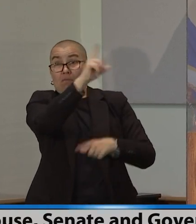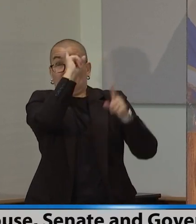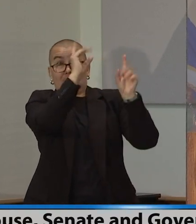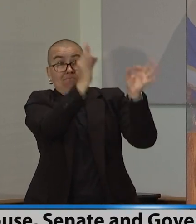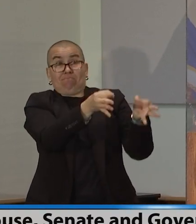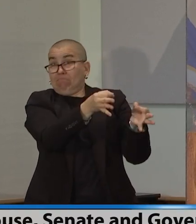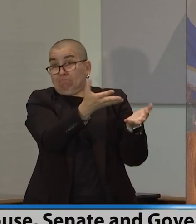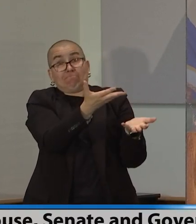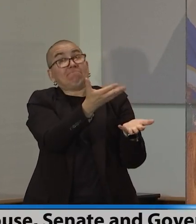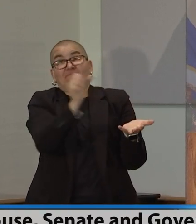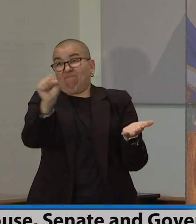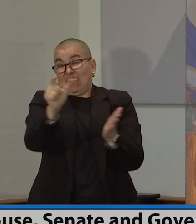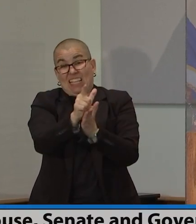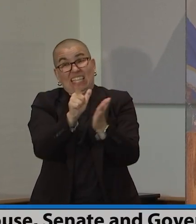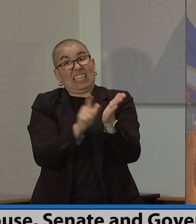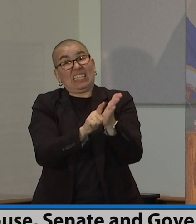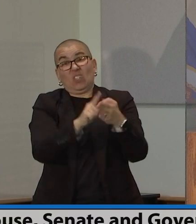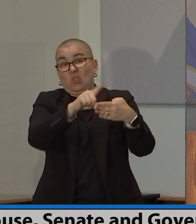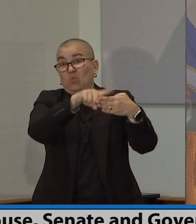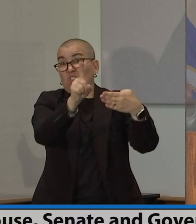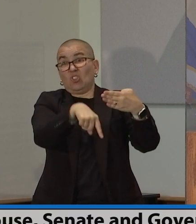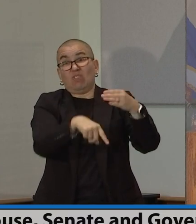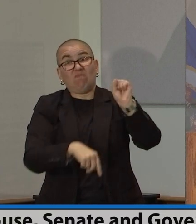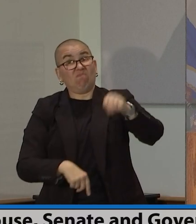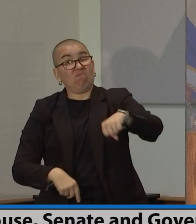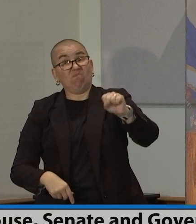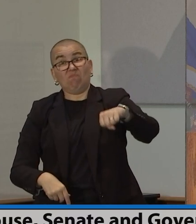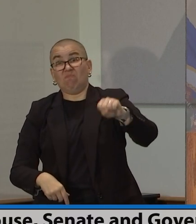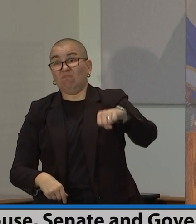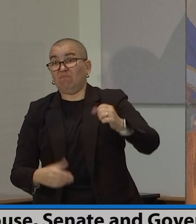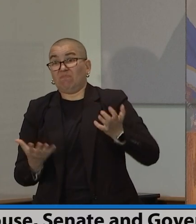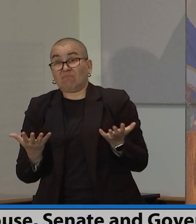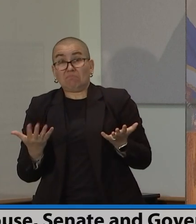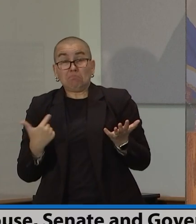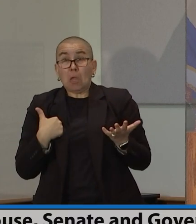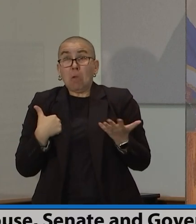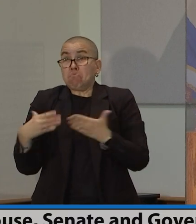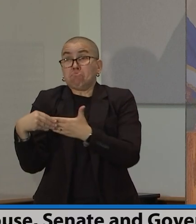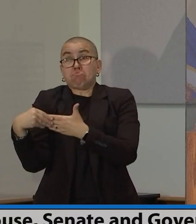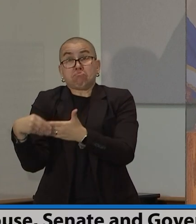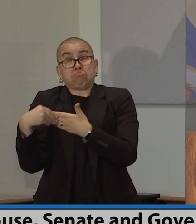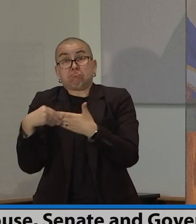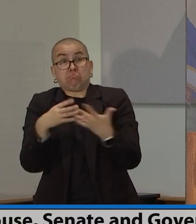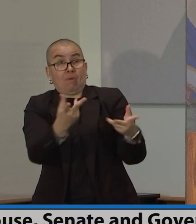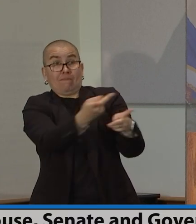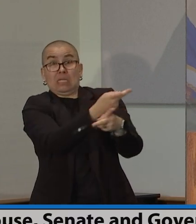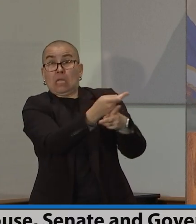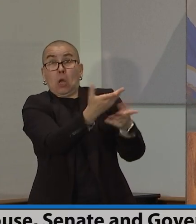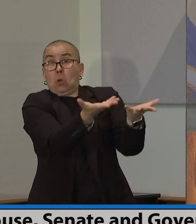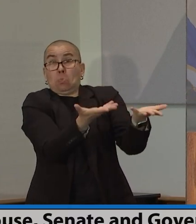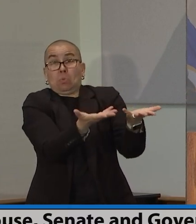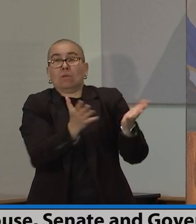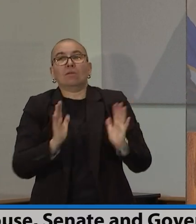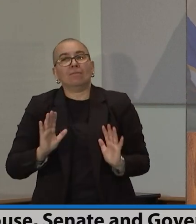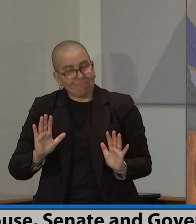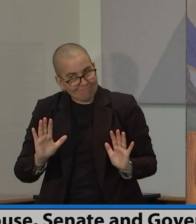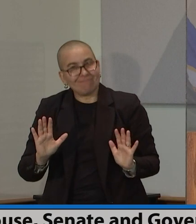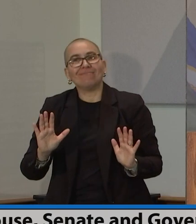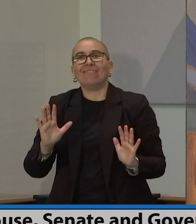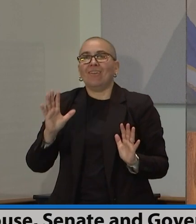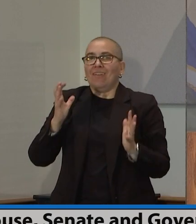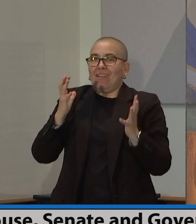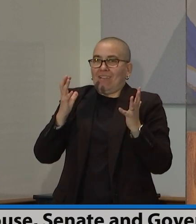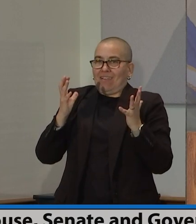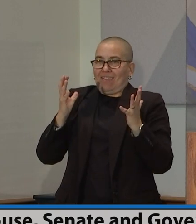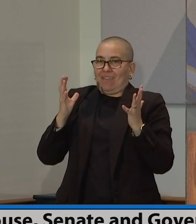talk about it. And I think that in a good faith effort, we're still trying to figure out some of those things. But I think what I would just, I would close with, and I'm going to give a